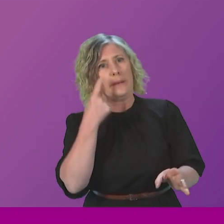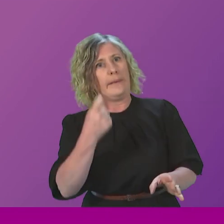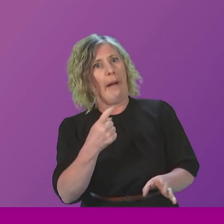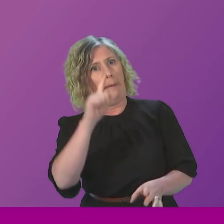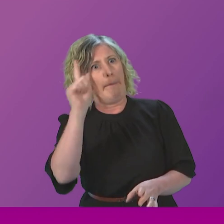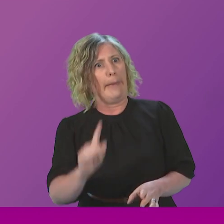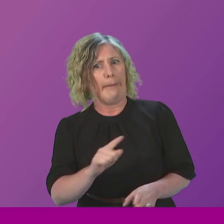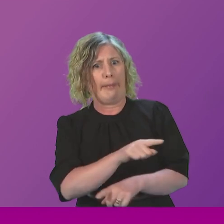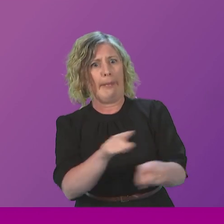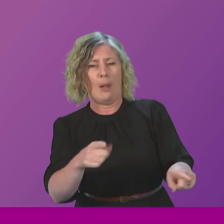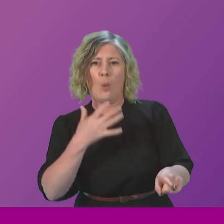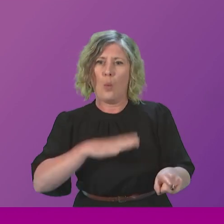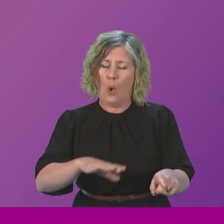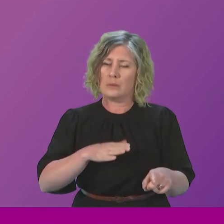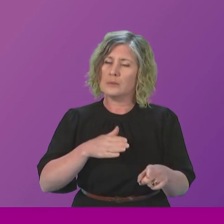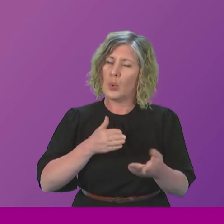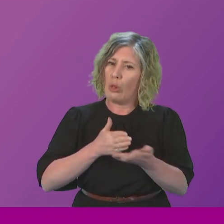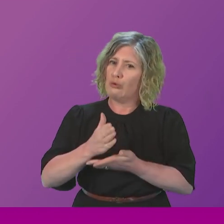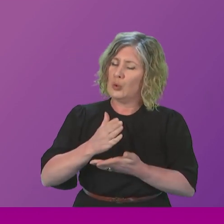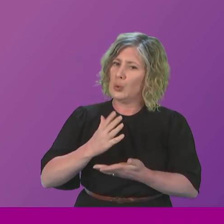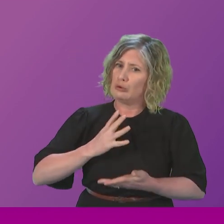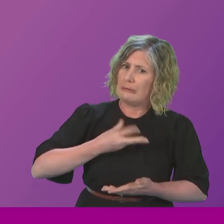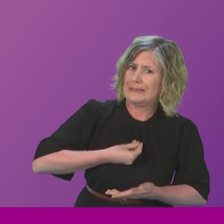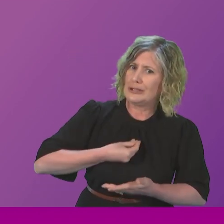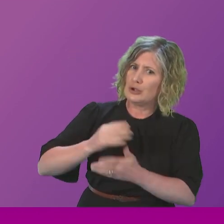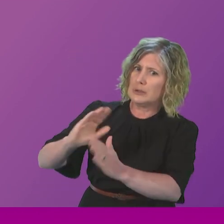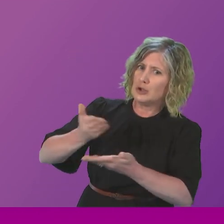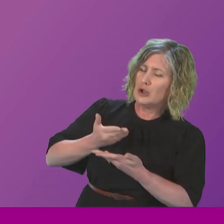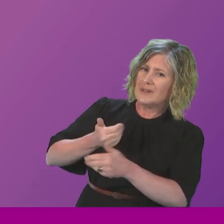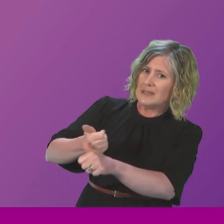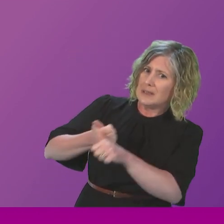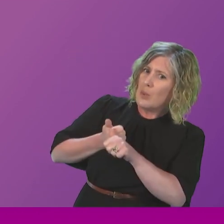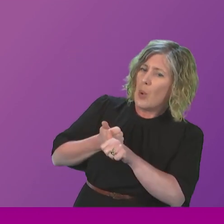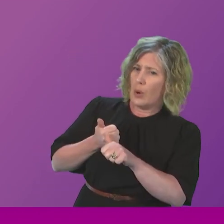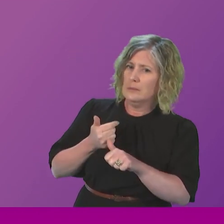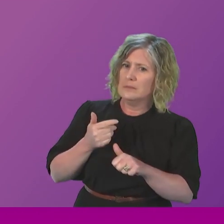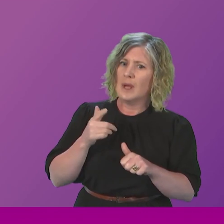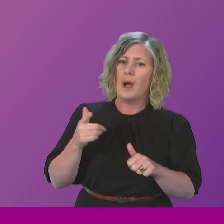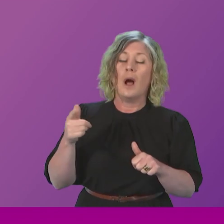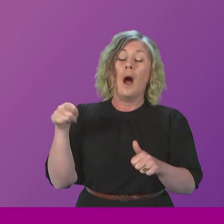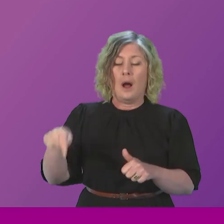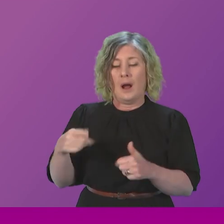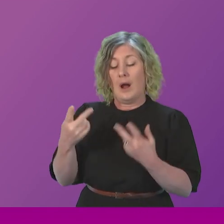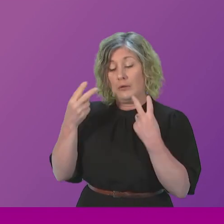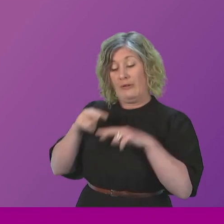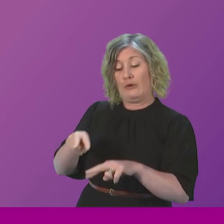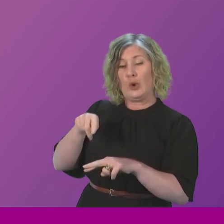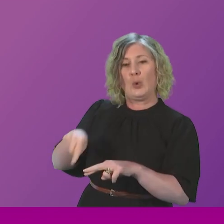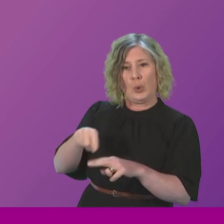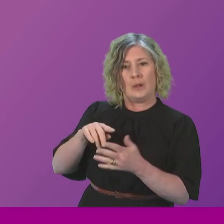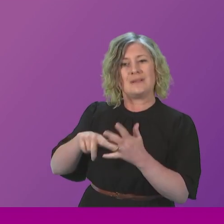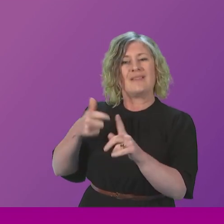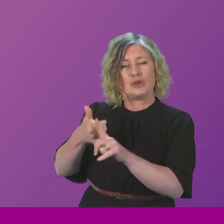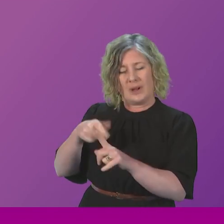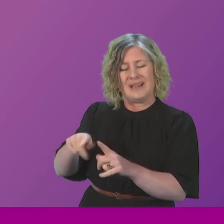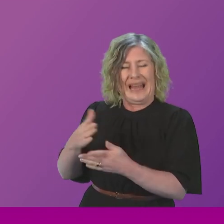in need of gender identity services. terms of the cash review, that is an interim report. I think it is well understood that